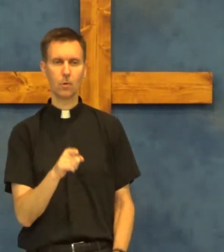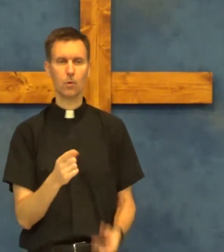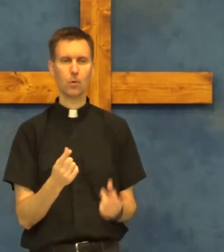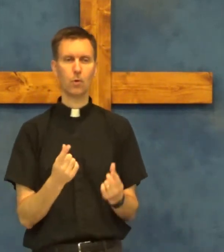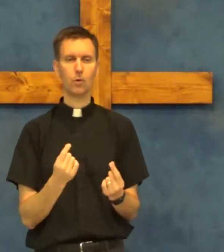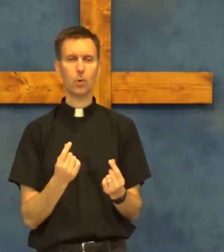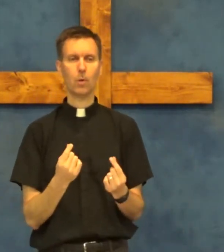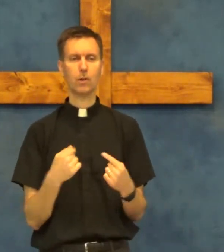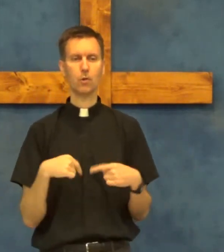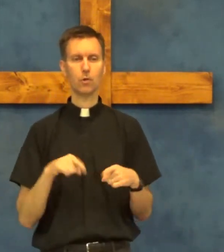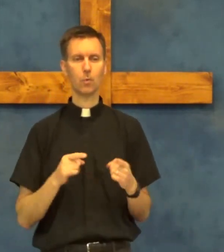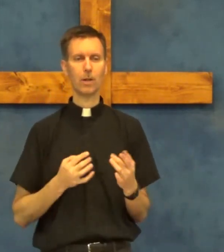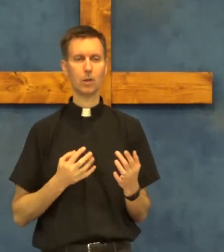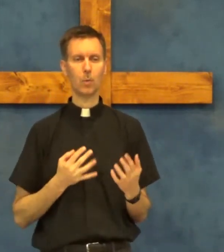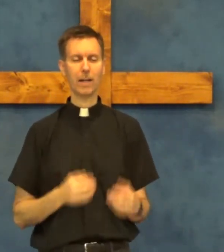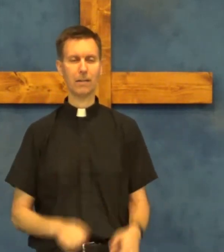so what do you do while you wait